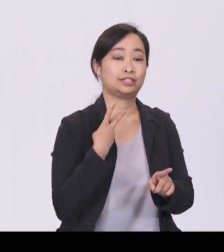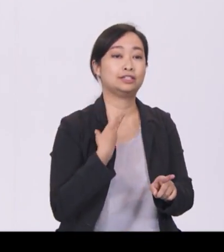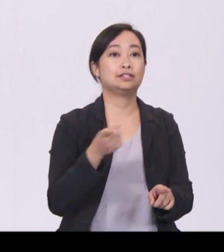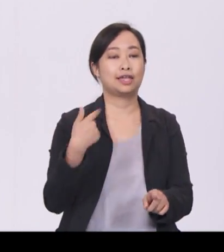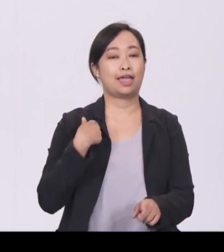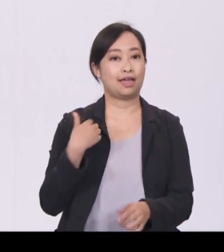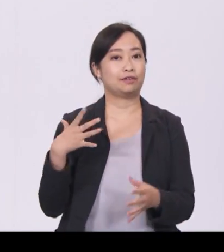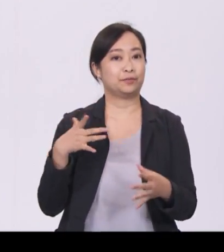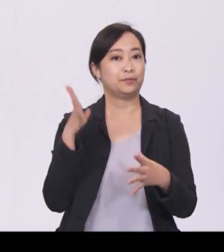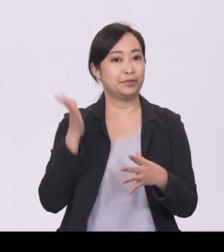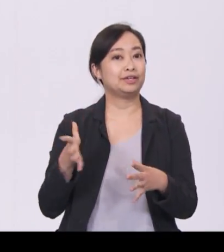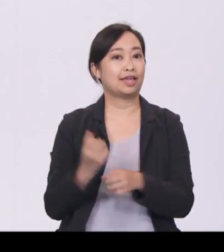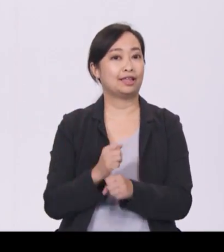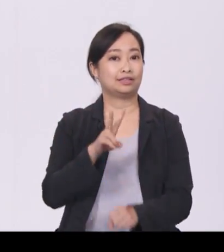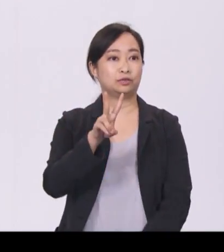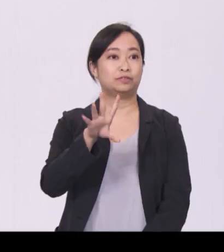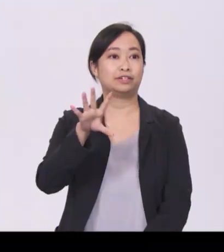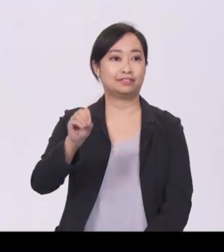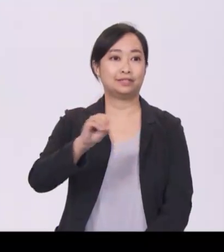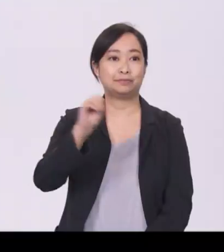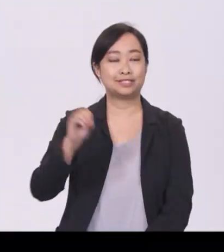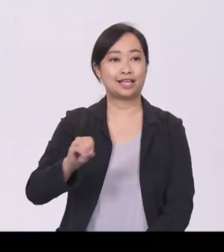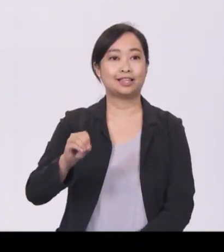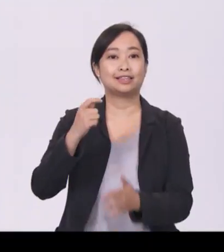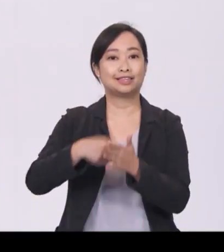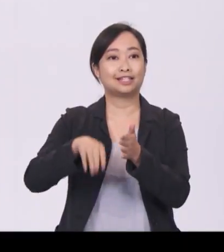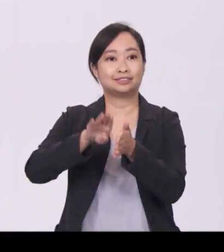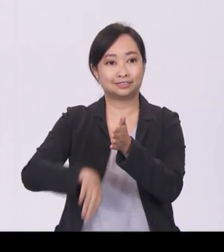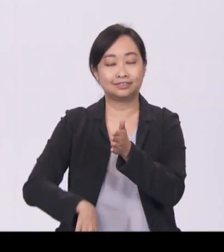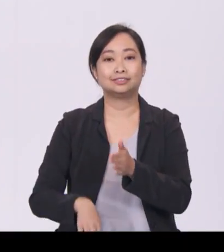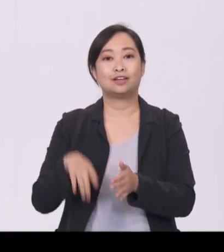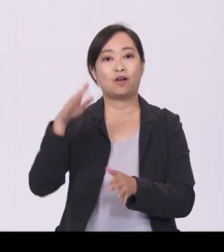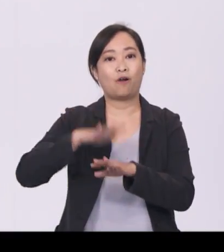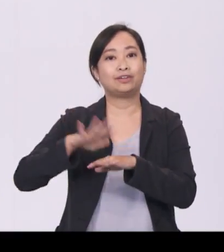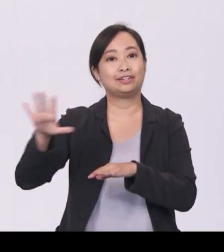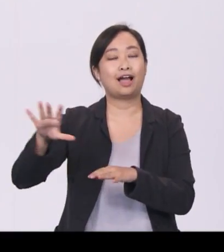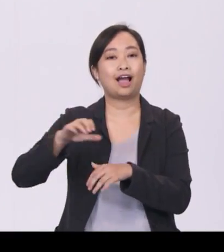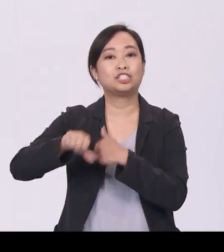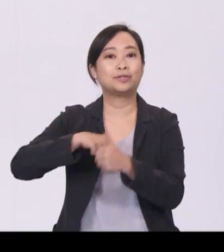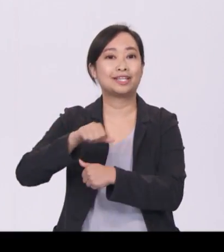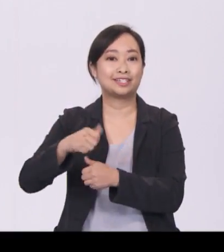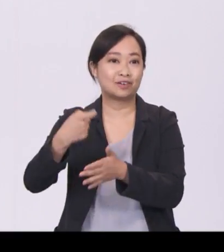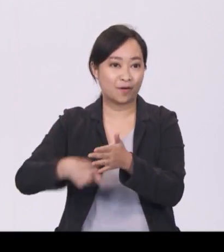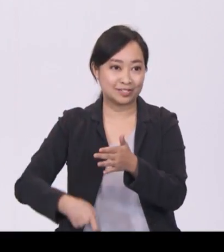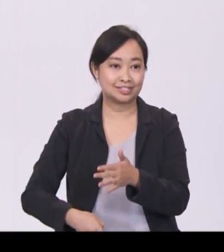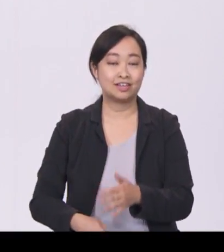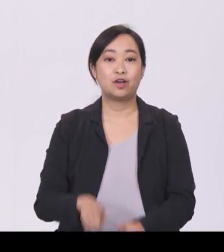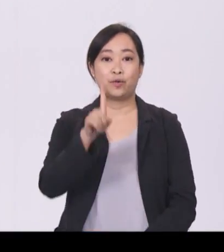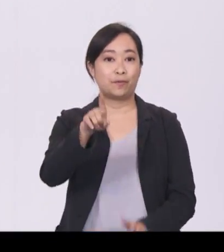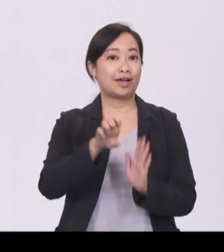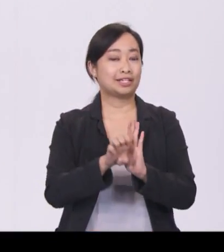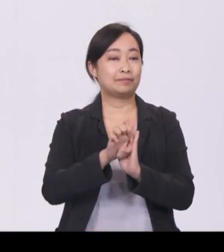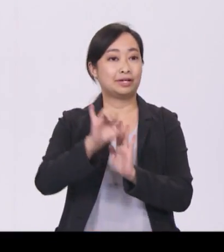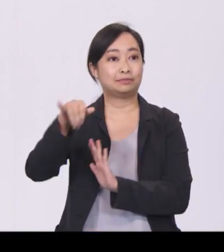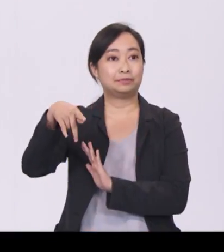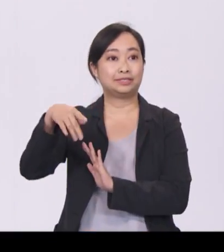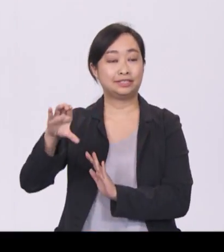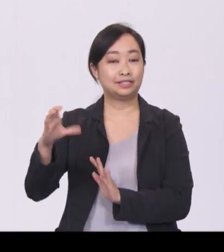on associated costs incurred. An example of an IPC that has benefited is the Shared Services